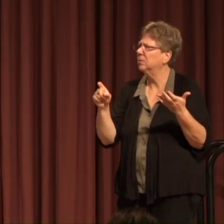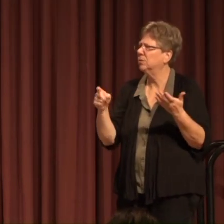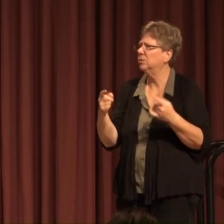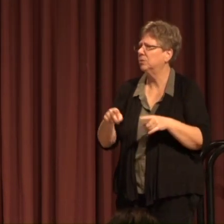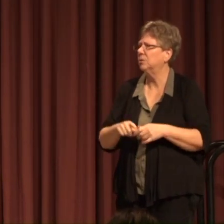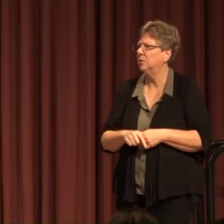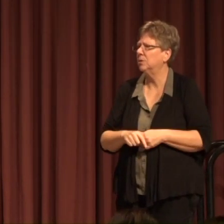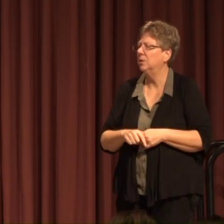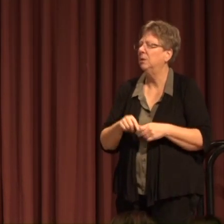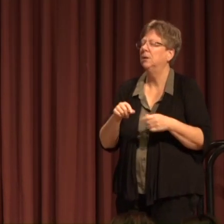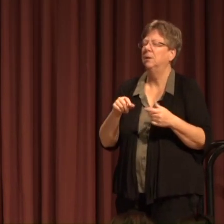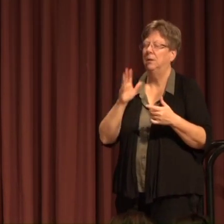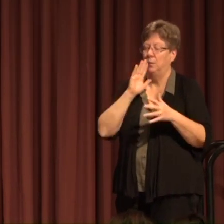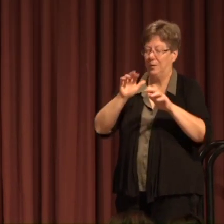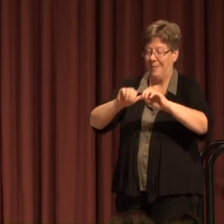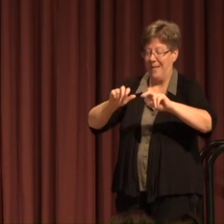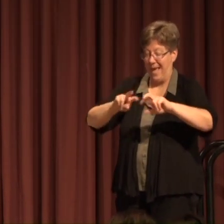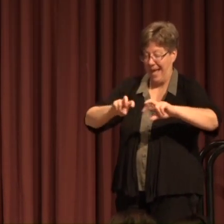To see